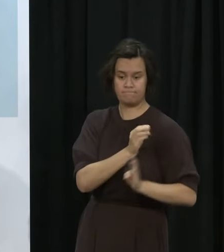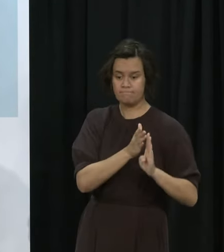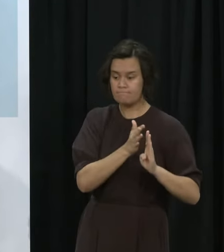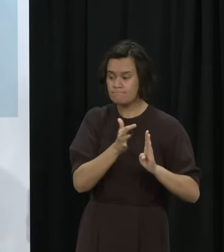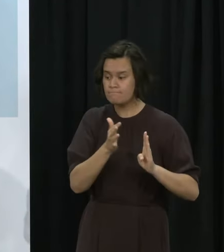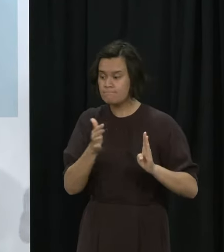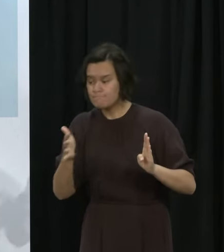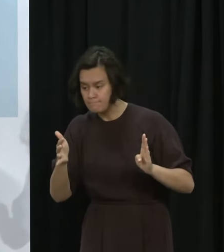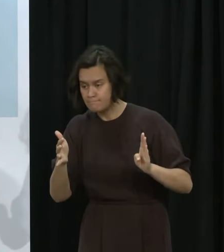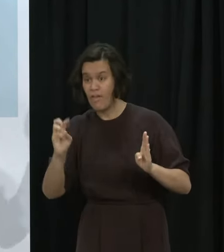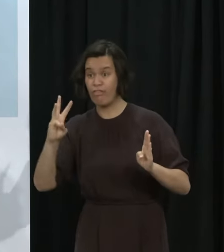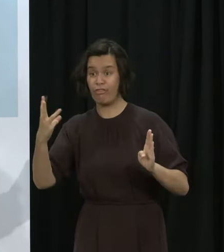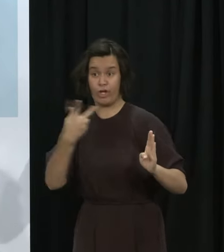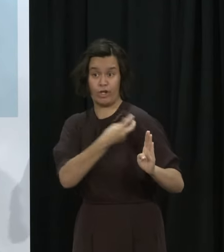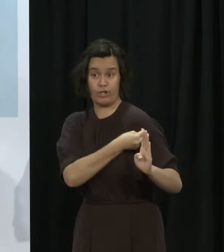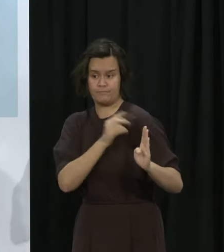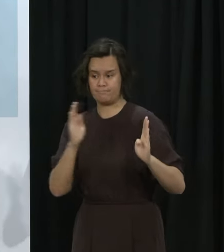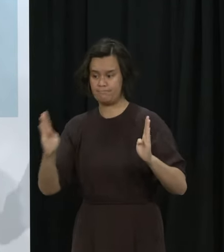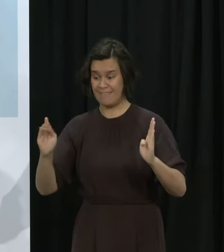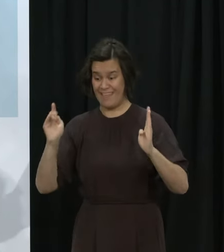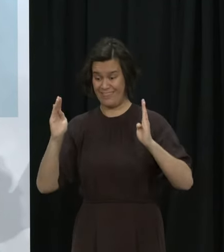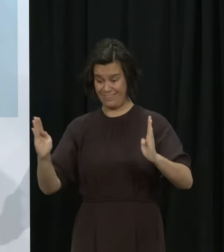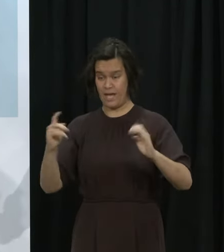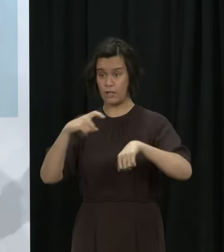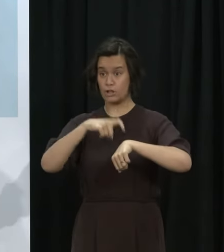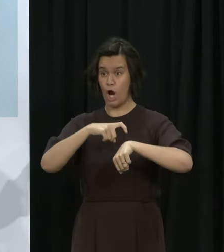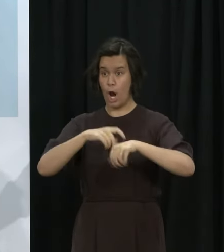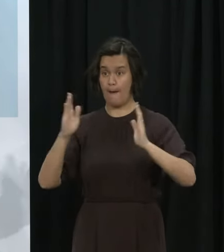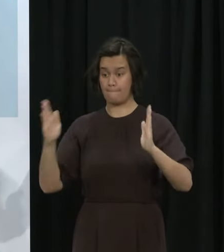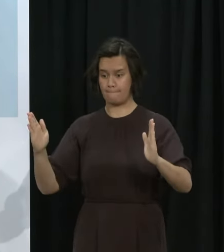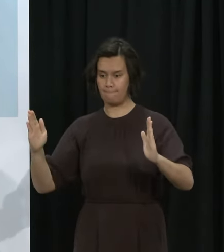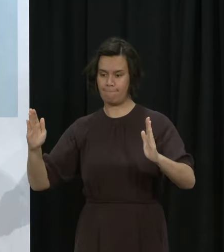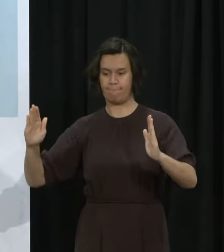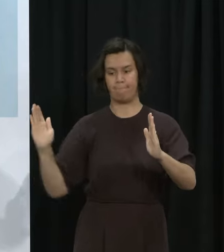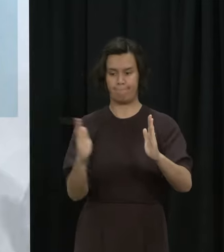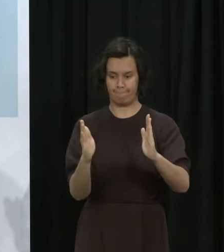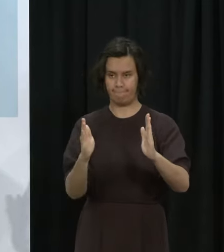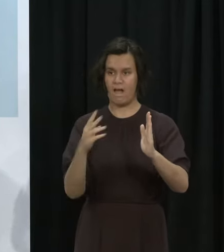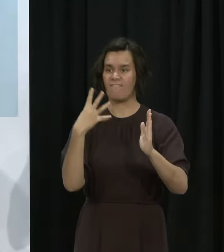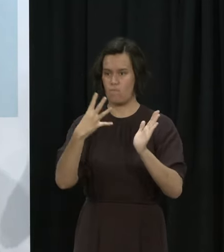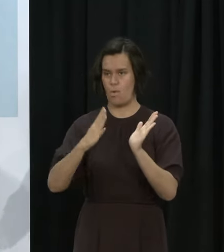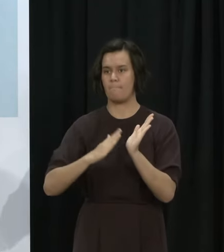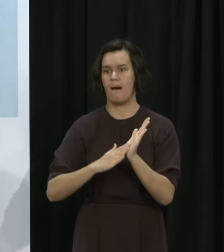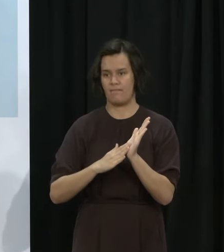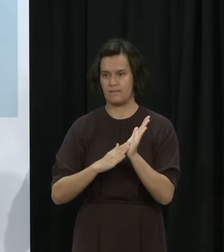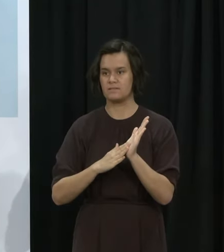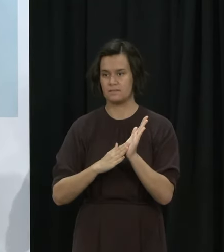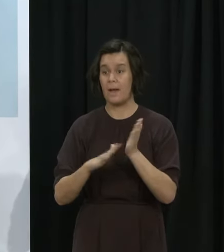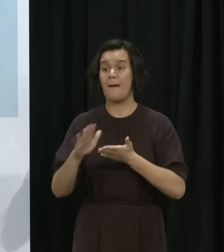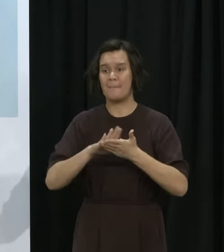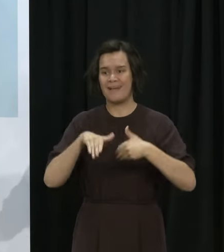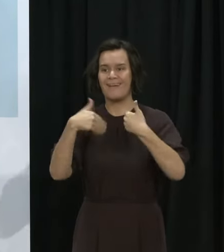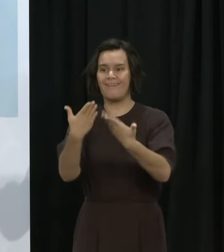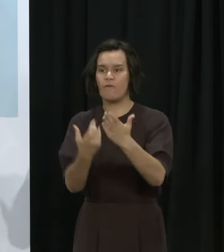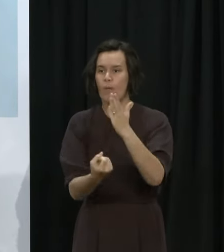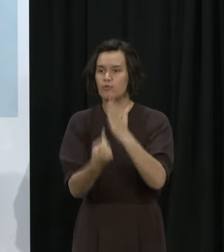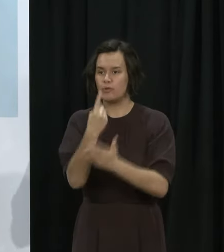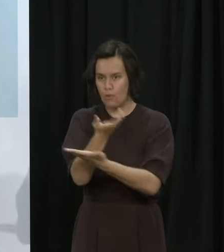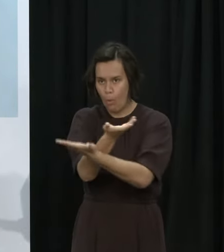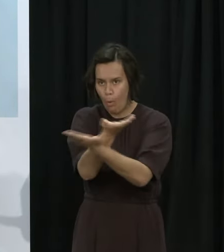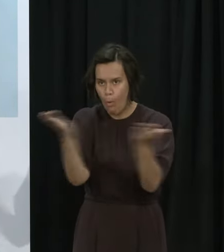advanced to four months. This is to ensure that everybody has the opportunity for a booster dose before winter next year.